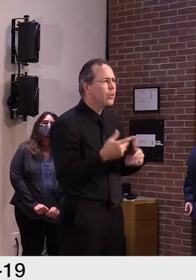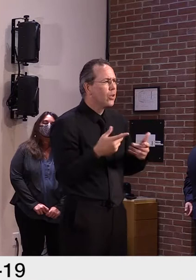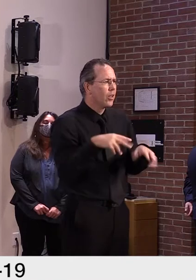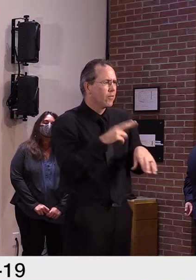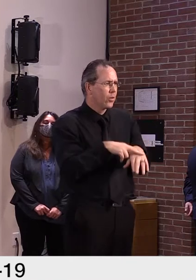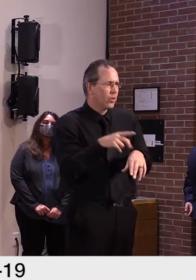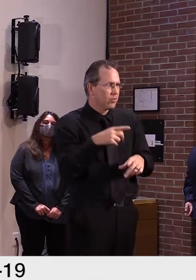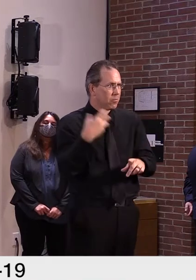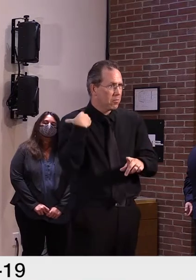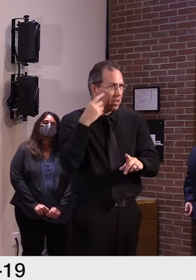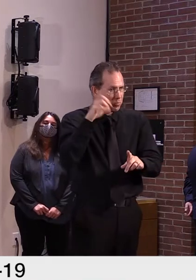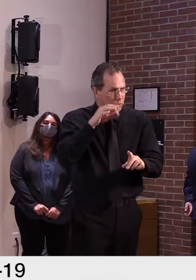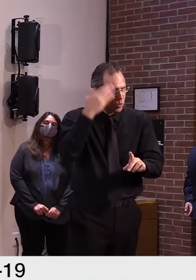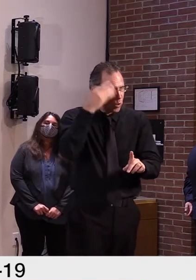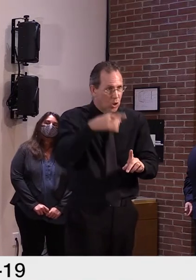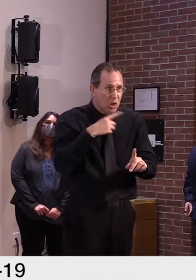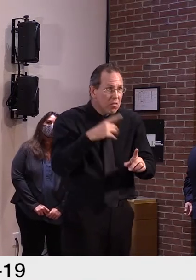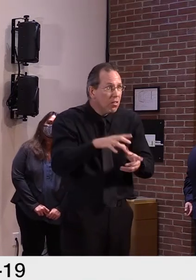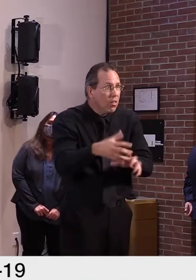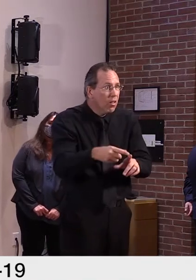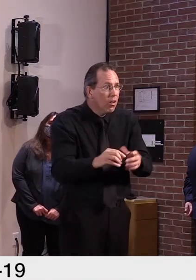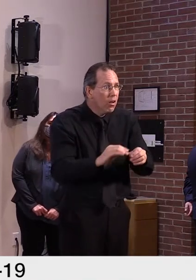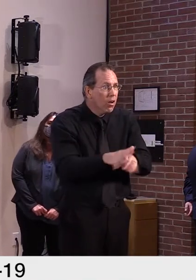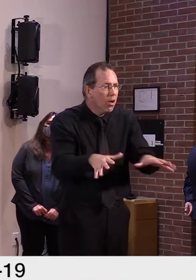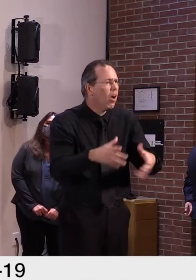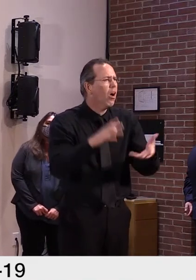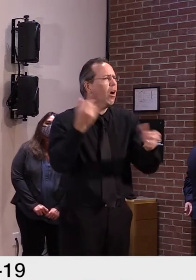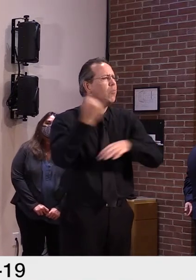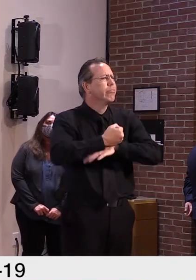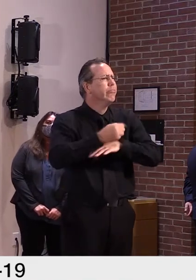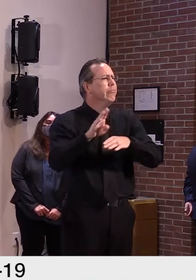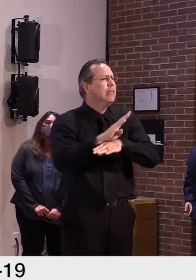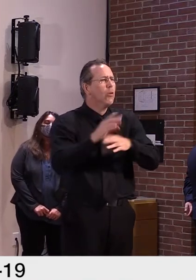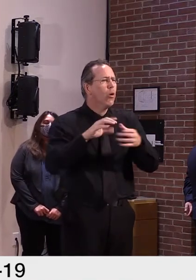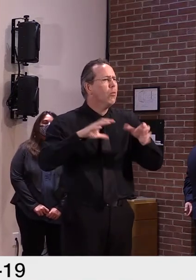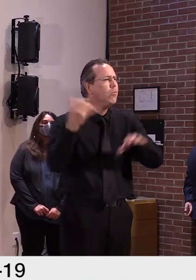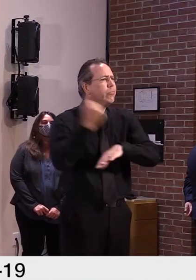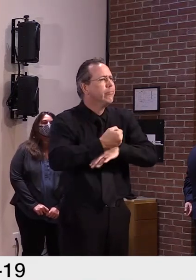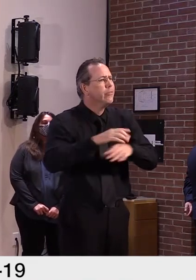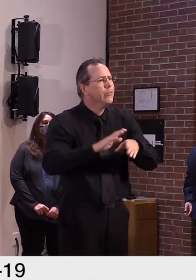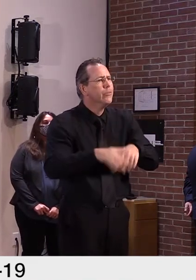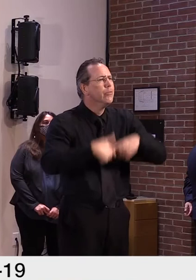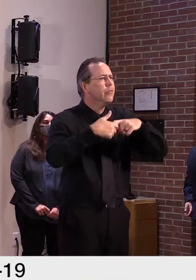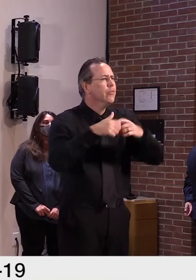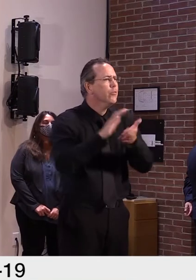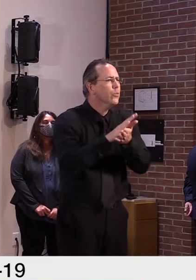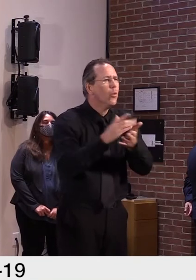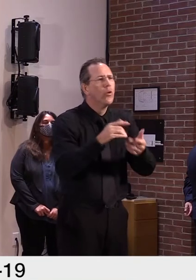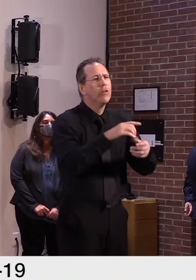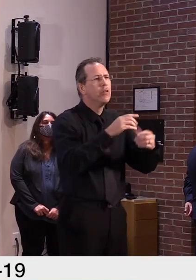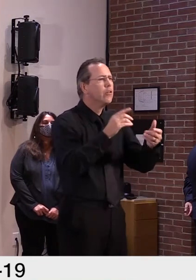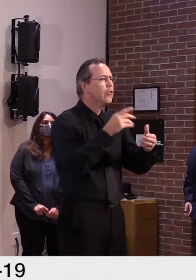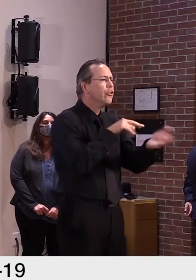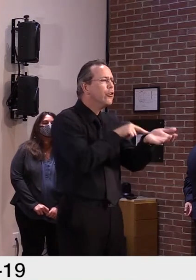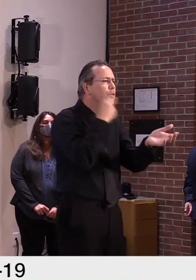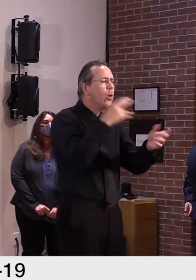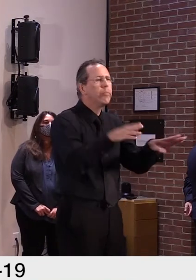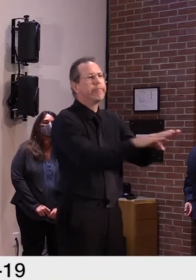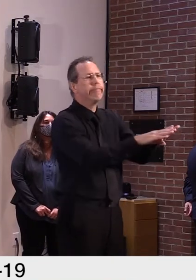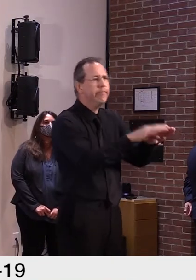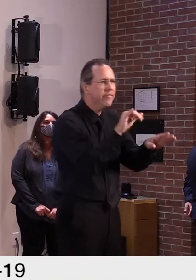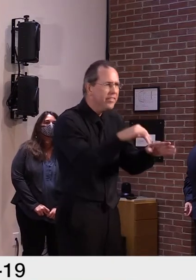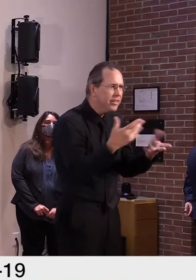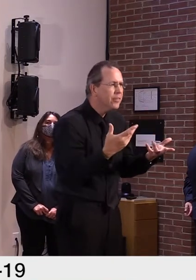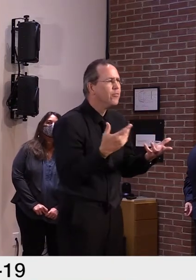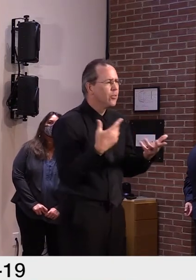So, we're not getting a lot of notifications that say the opposite. So, I feel pretty good about that. I know the story you